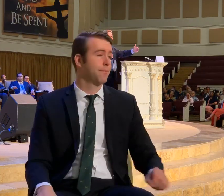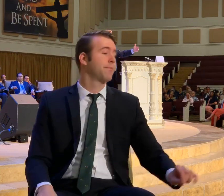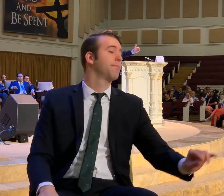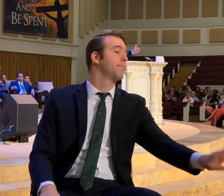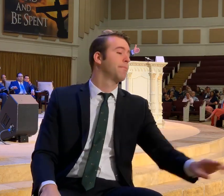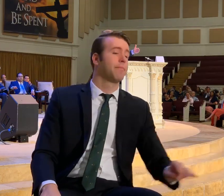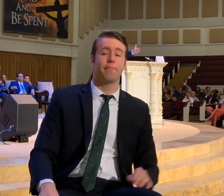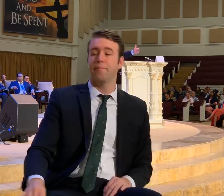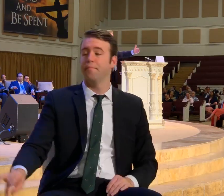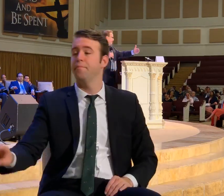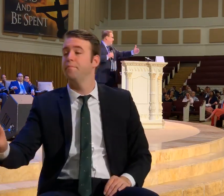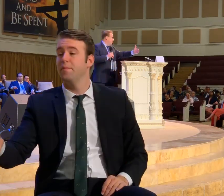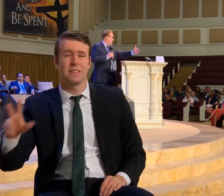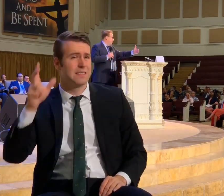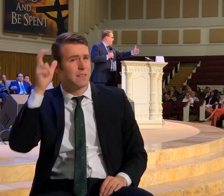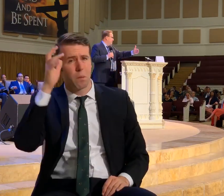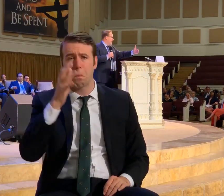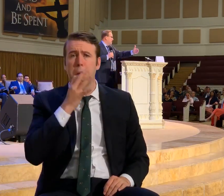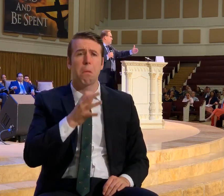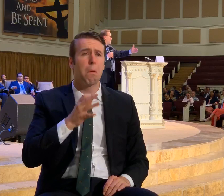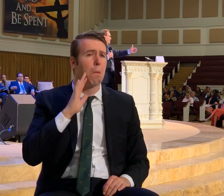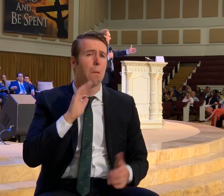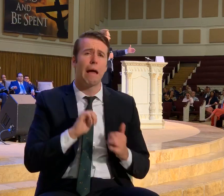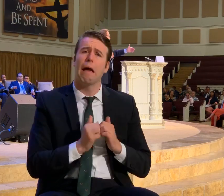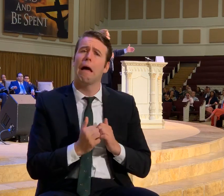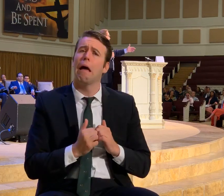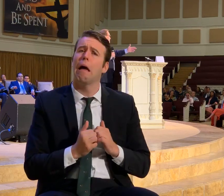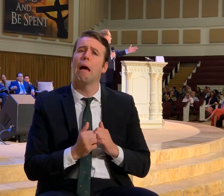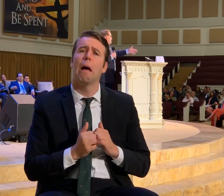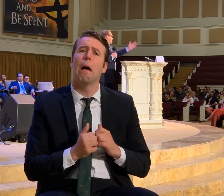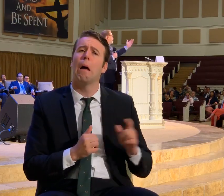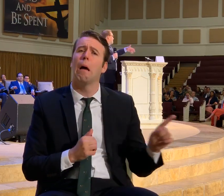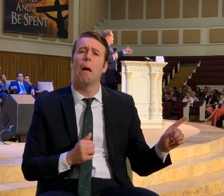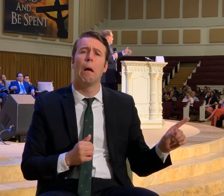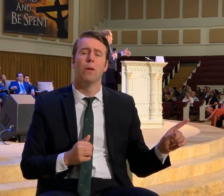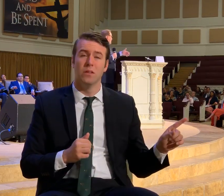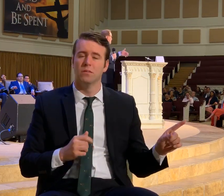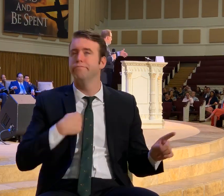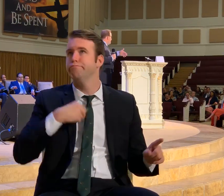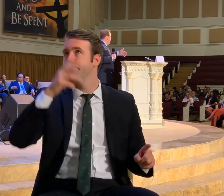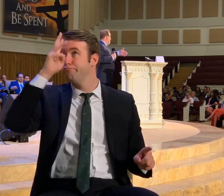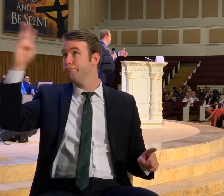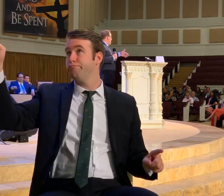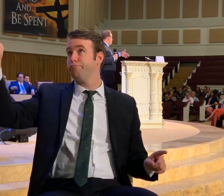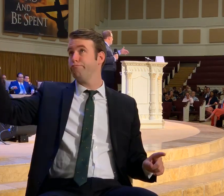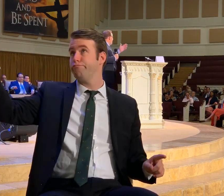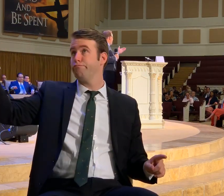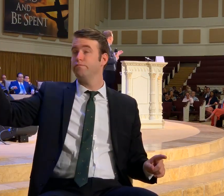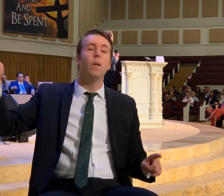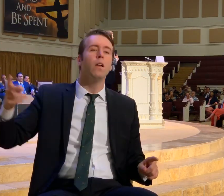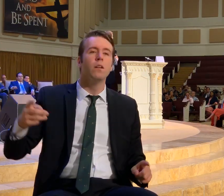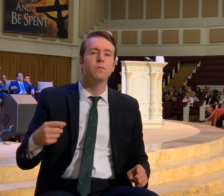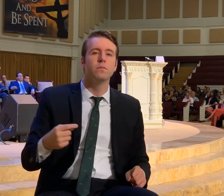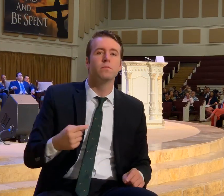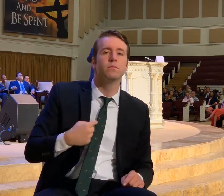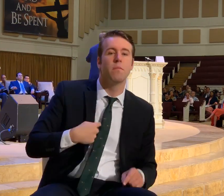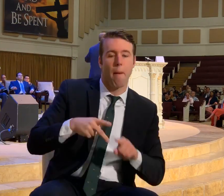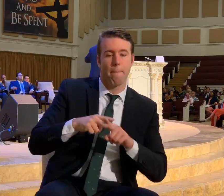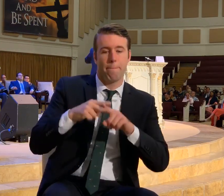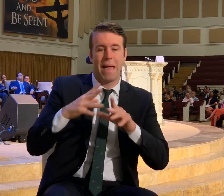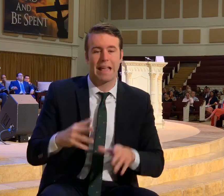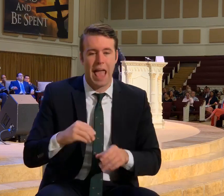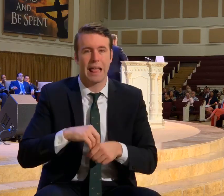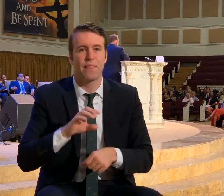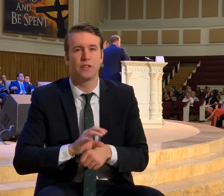The devil knows how to do that. Like you could. Like. Let's just make something up. Okay. So you got a mechanic in the church.